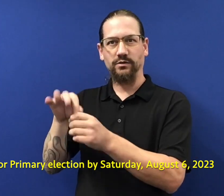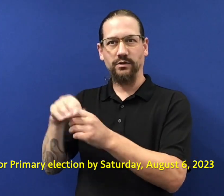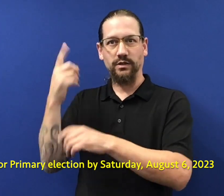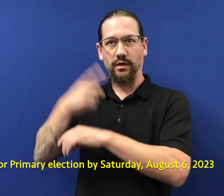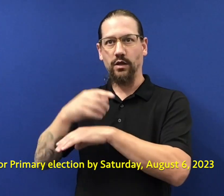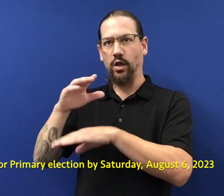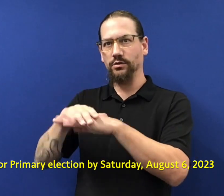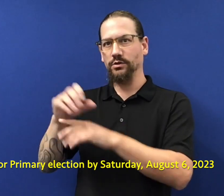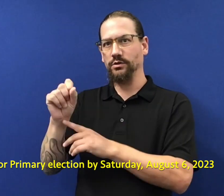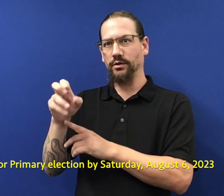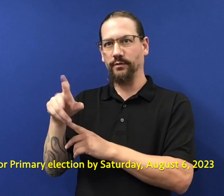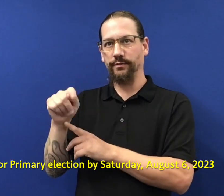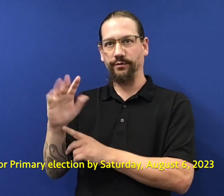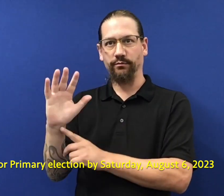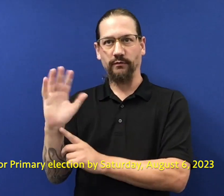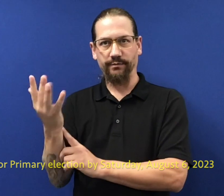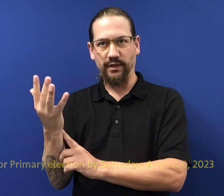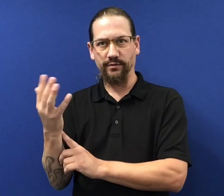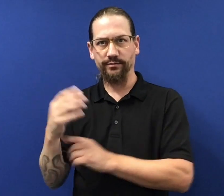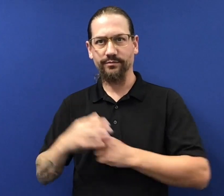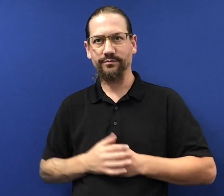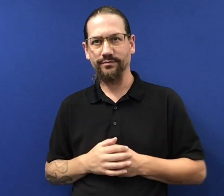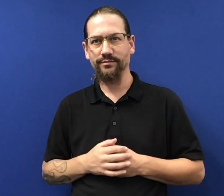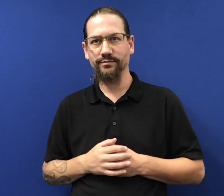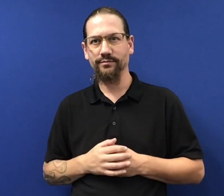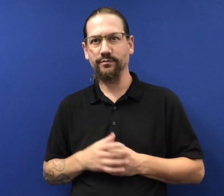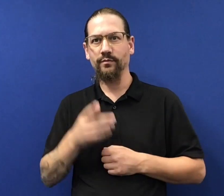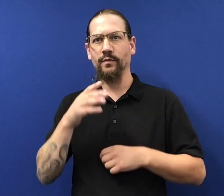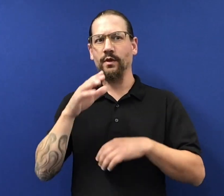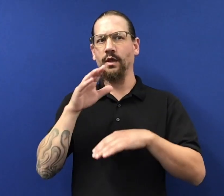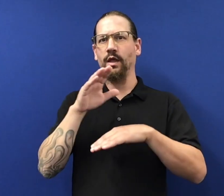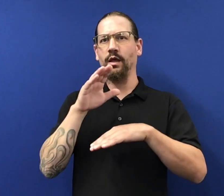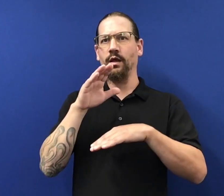for the primary election, which is going to take place on September the 5th.